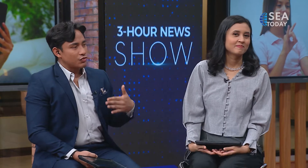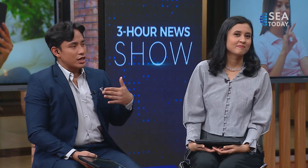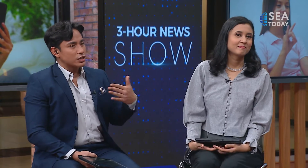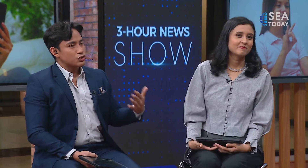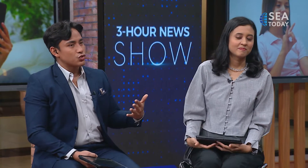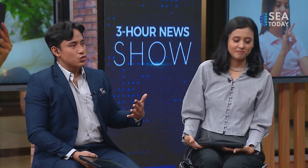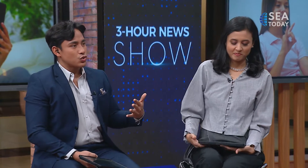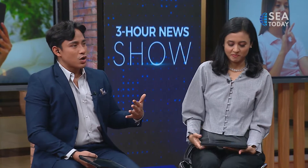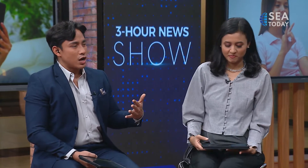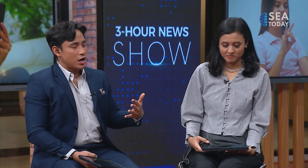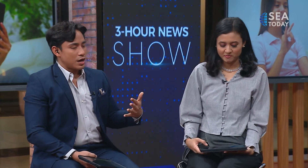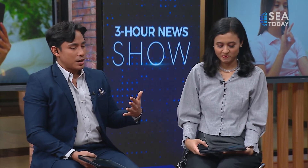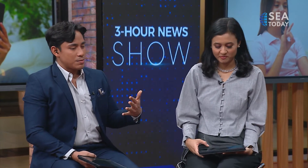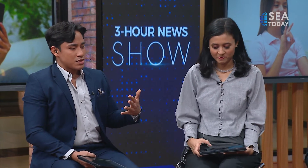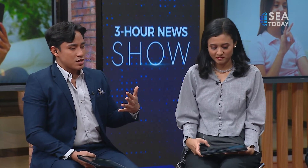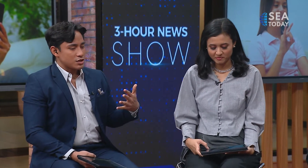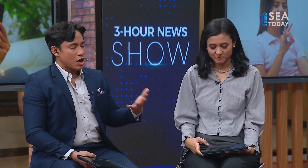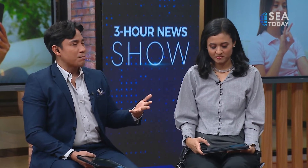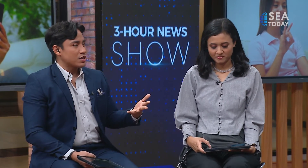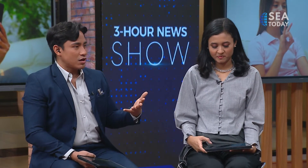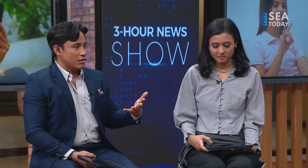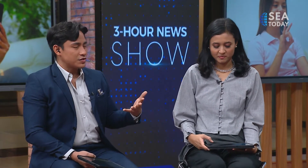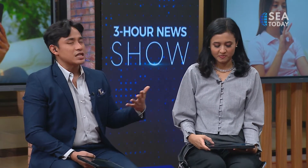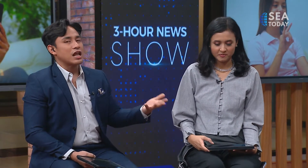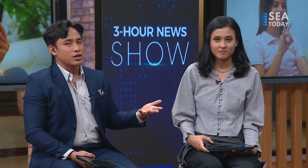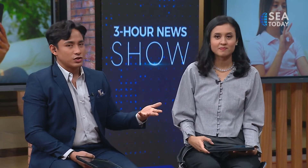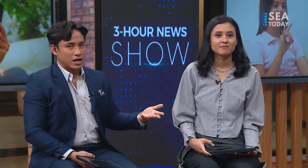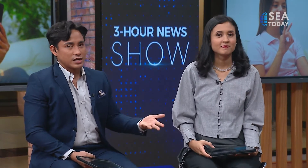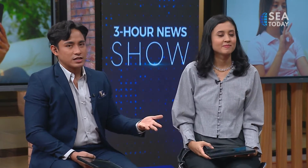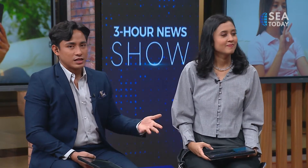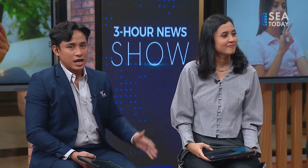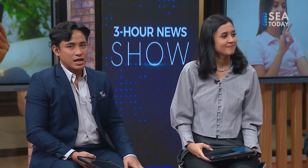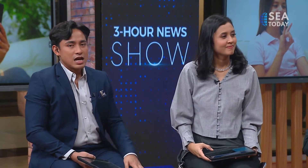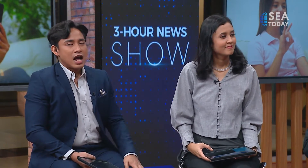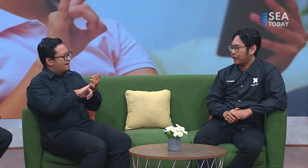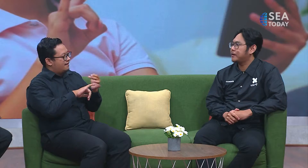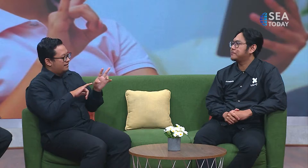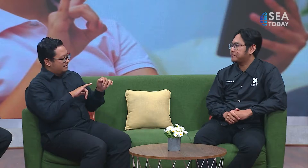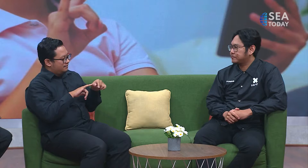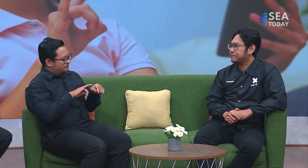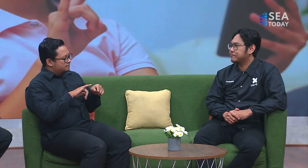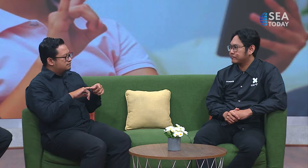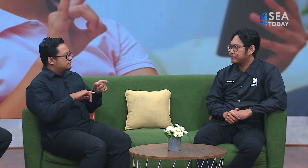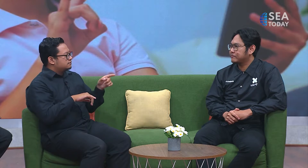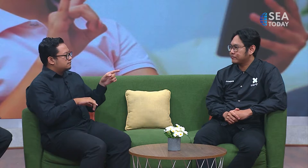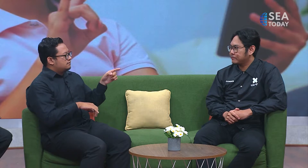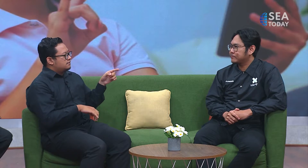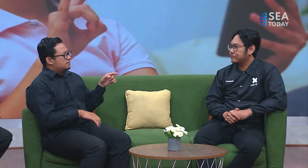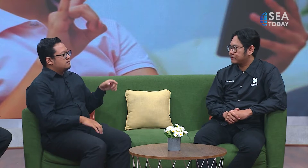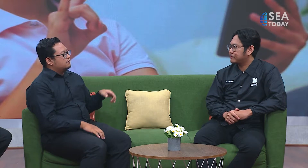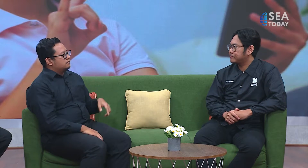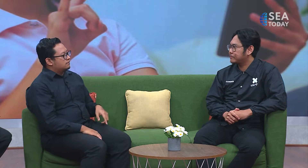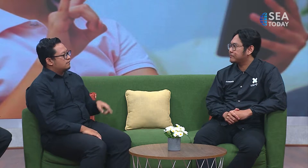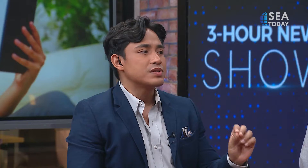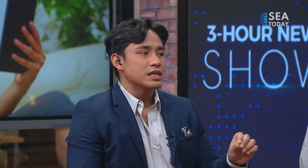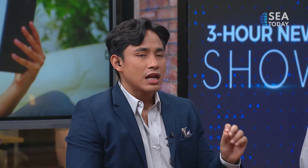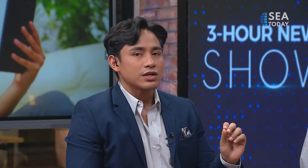into the topic of silang.id again how long did it take you to develop silang